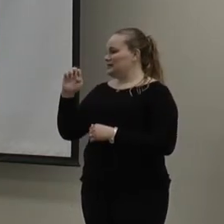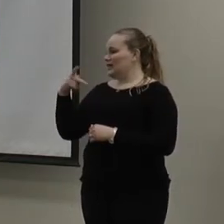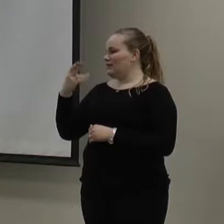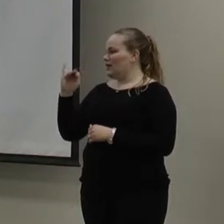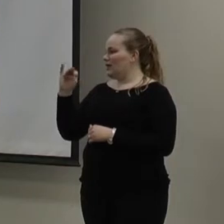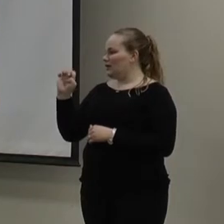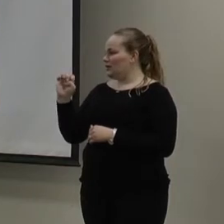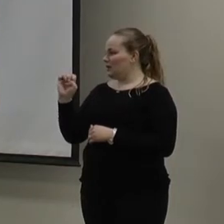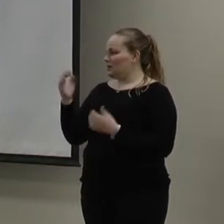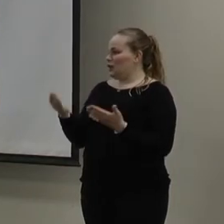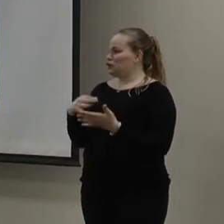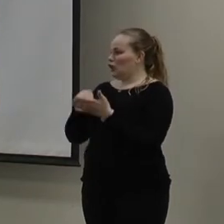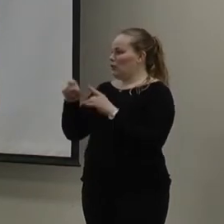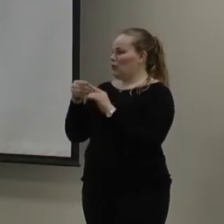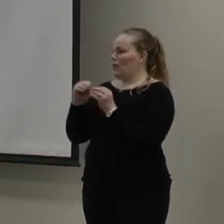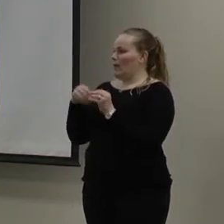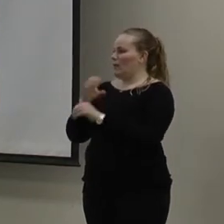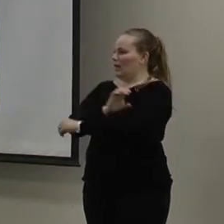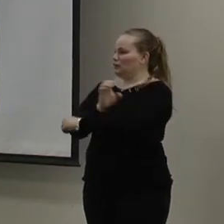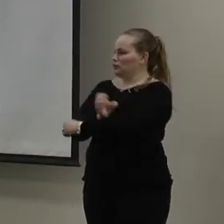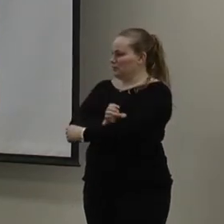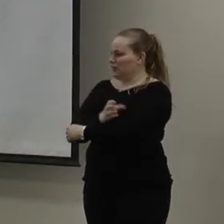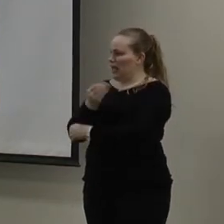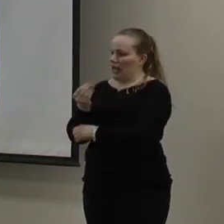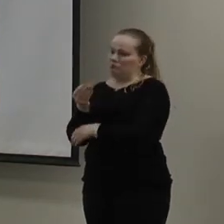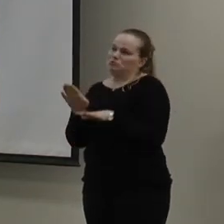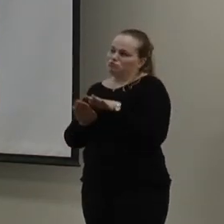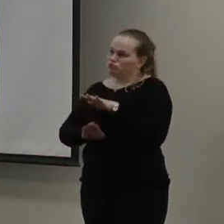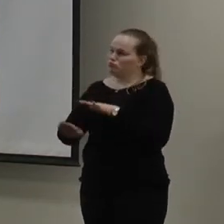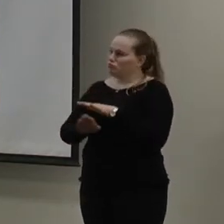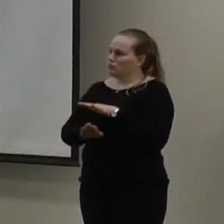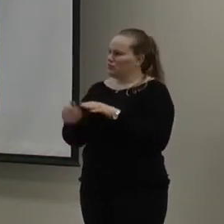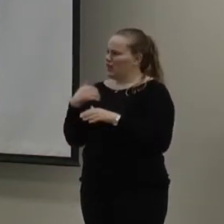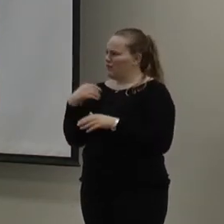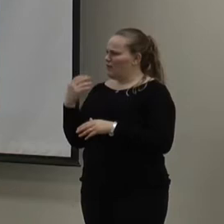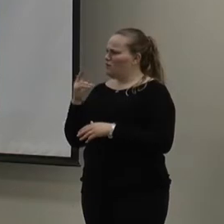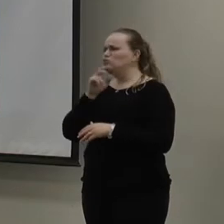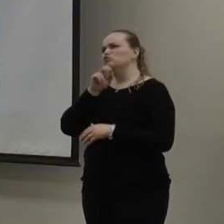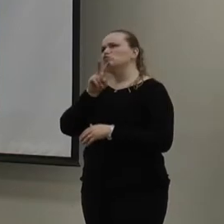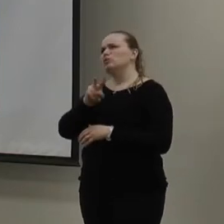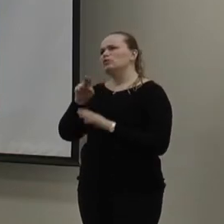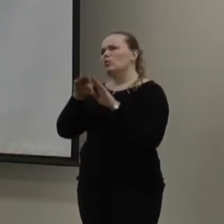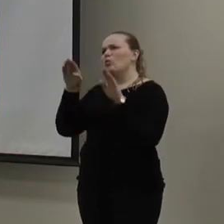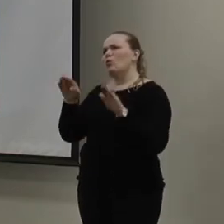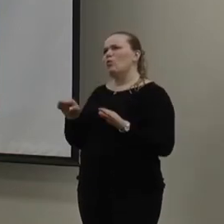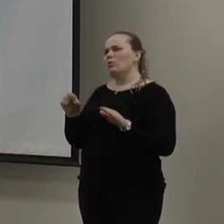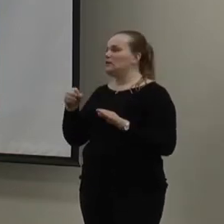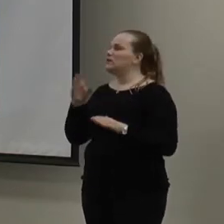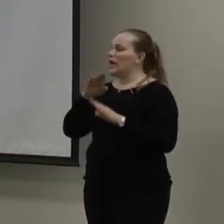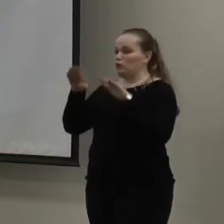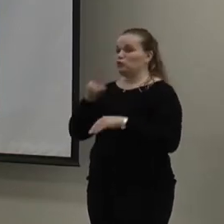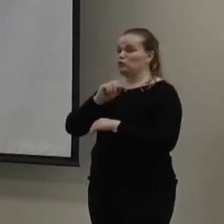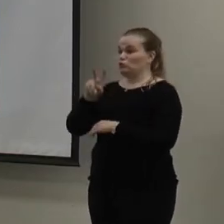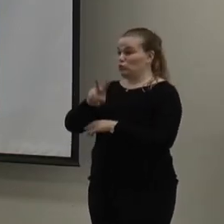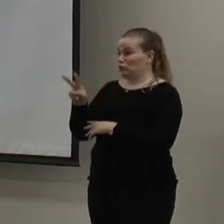I'm here to learn more about energy, and basically we have a 22-year-old home. 22-year-old home, and we just